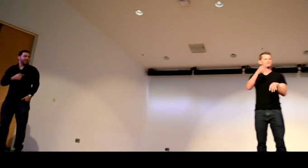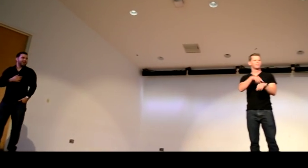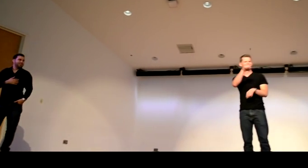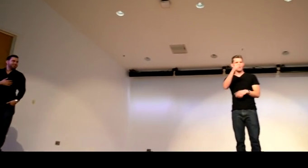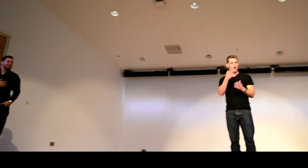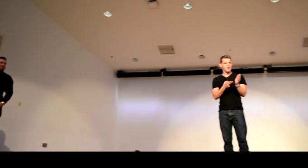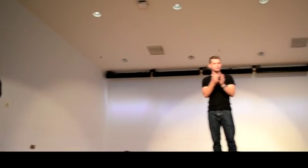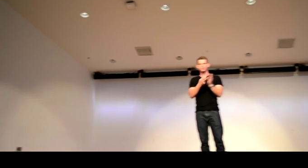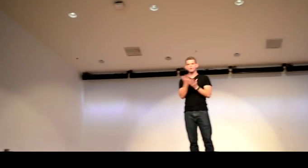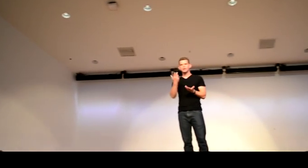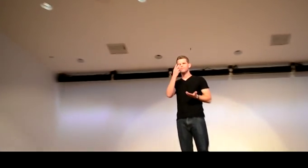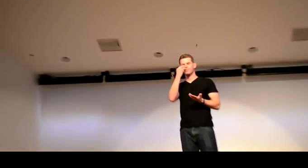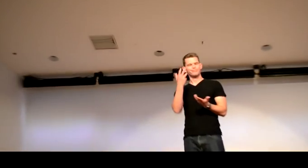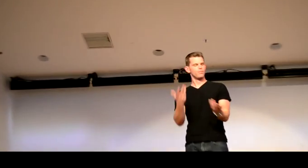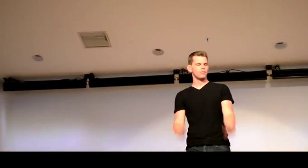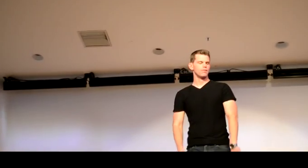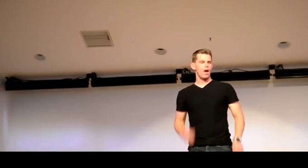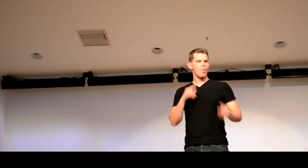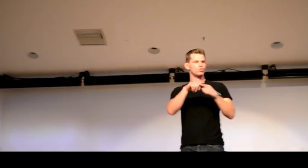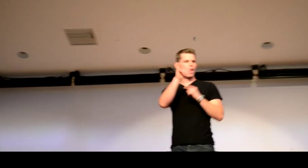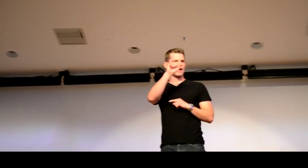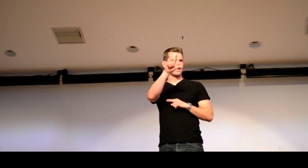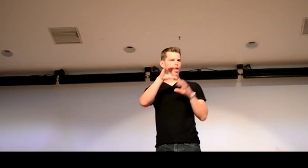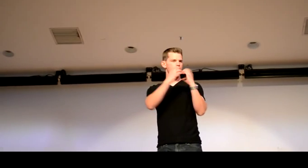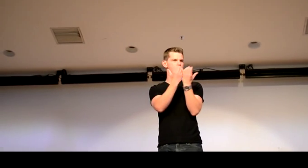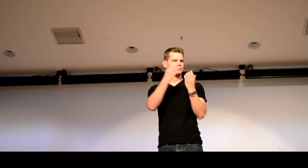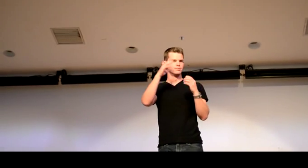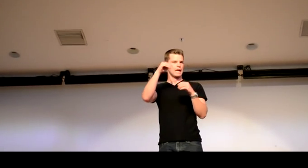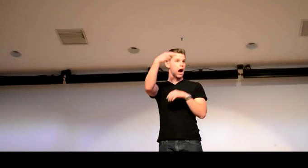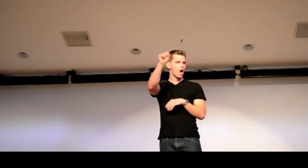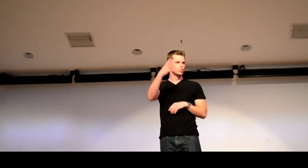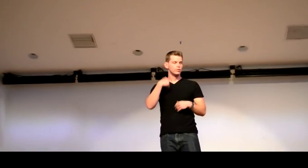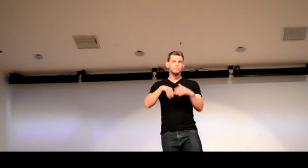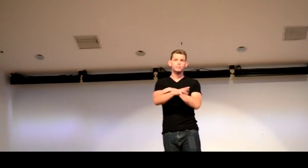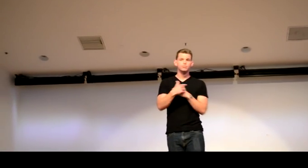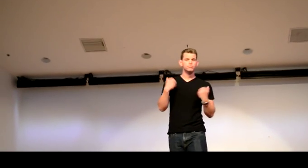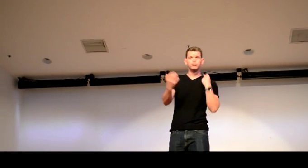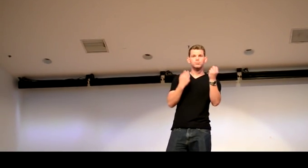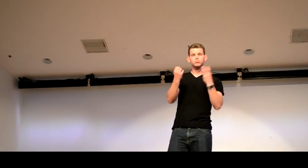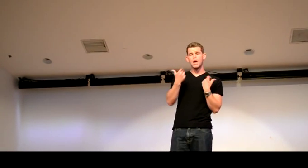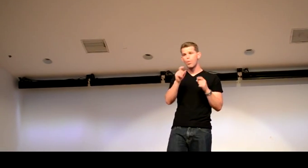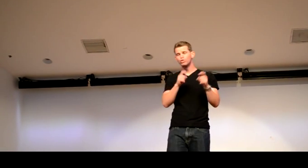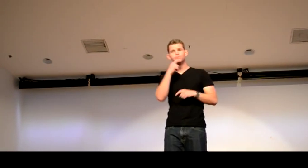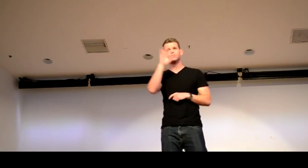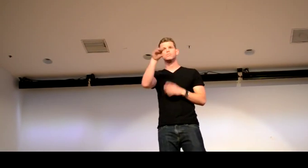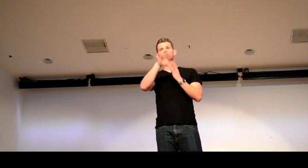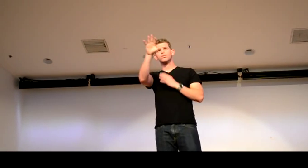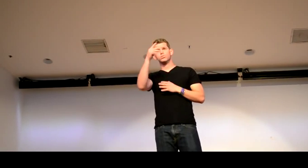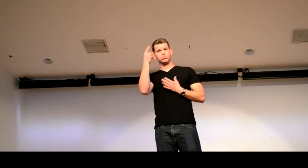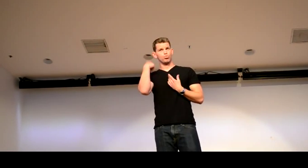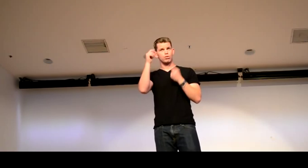sure plenty of times yeah honestly I mean really I went to an ASL class and it's high school students and